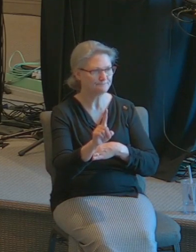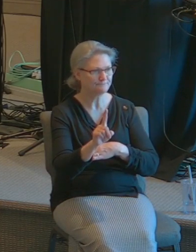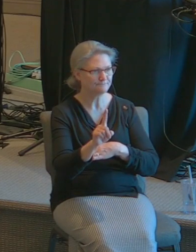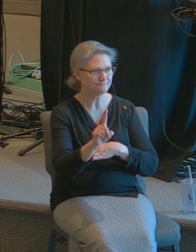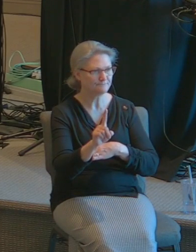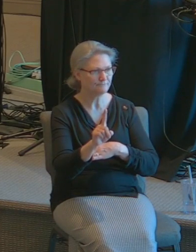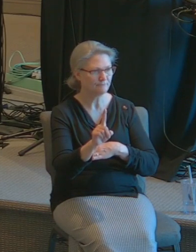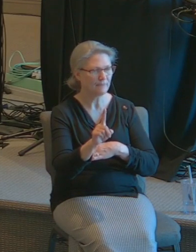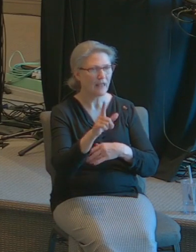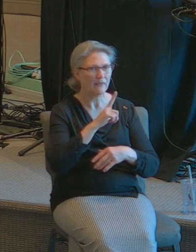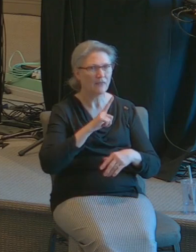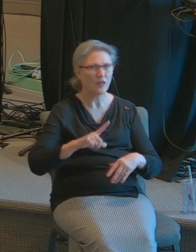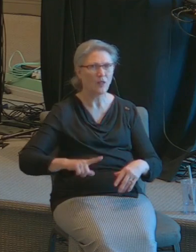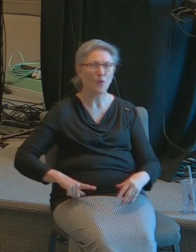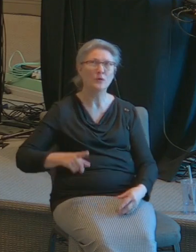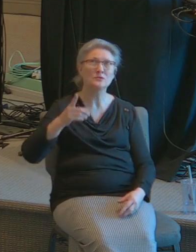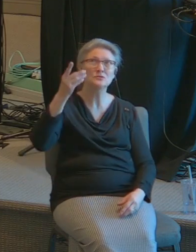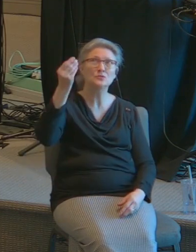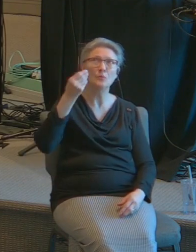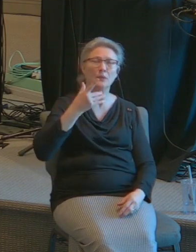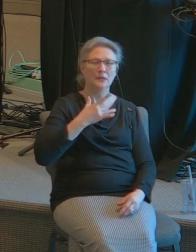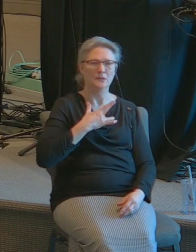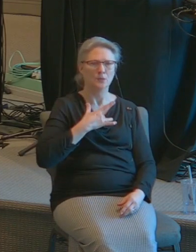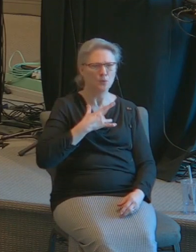and the Lord spoke to me